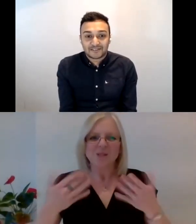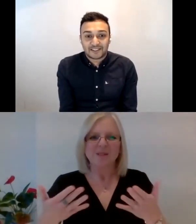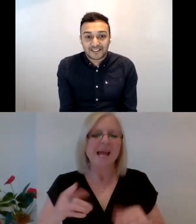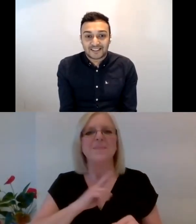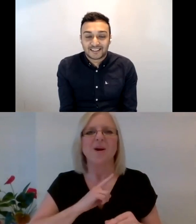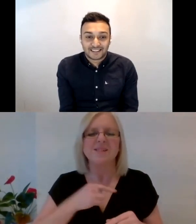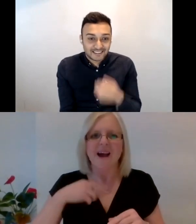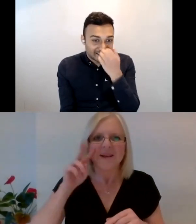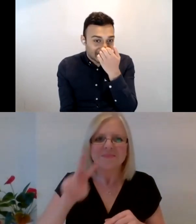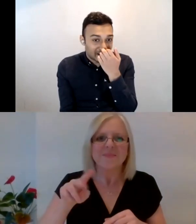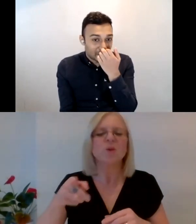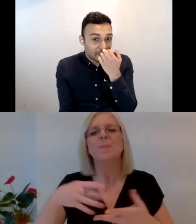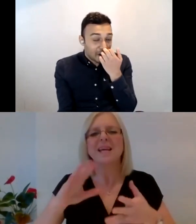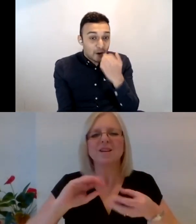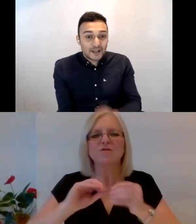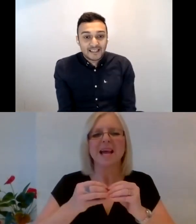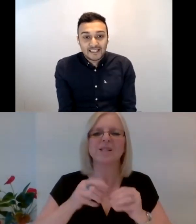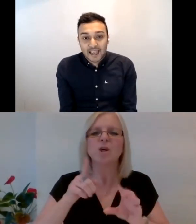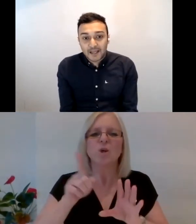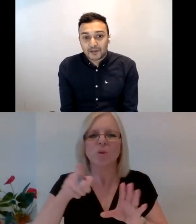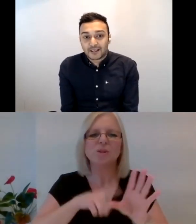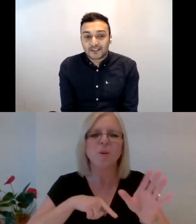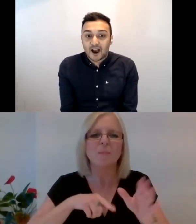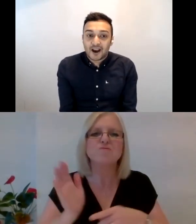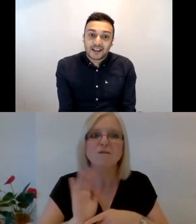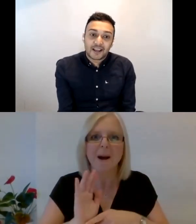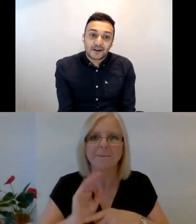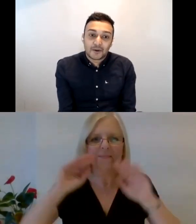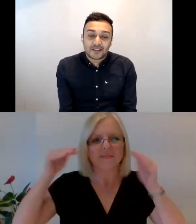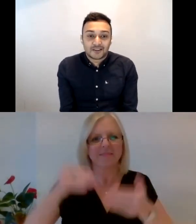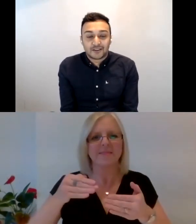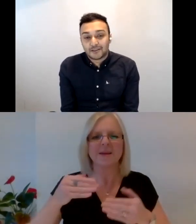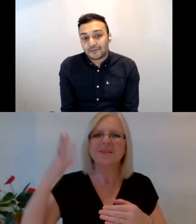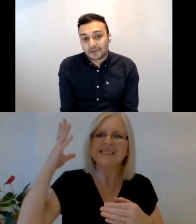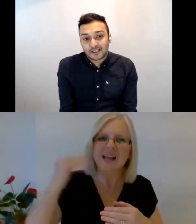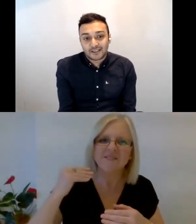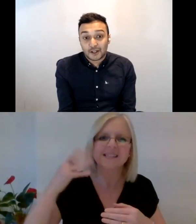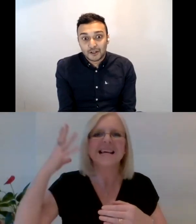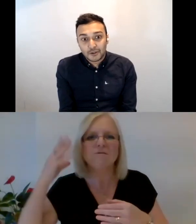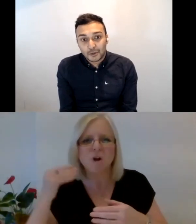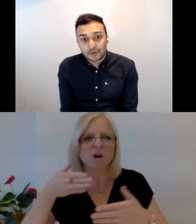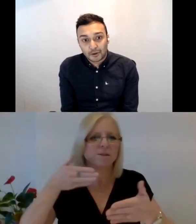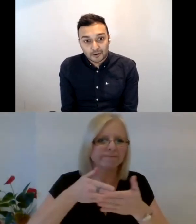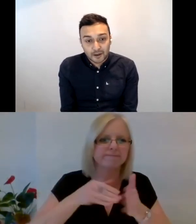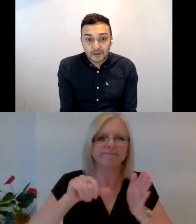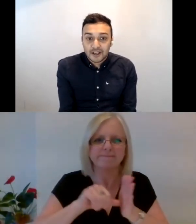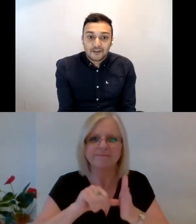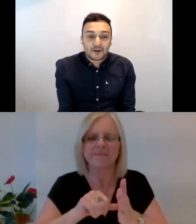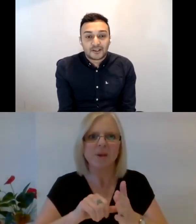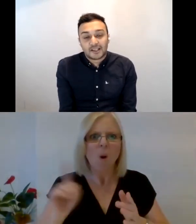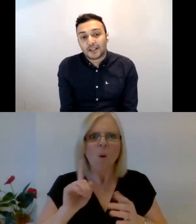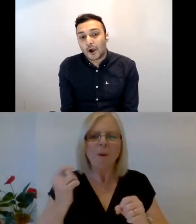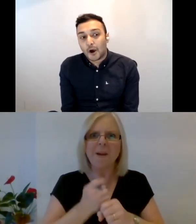Great. Fantastic. Okay. Well, we're here today because I noticed that you've created a new program